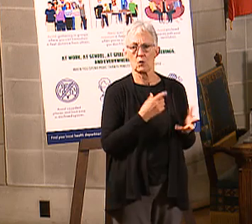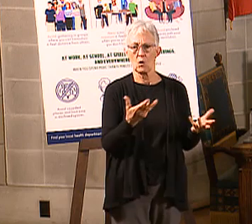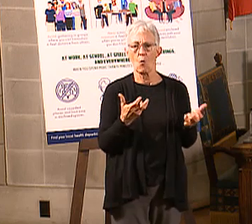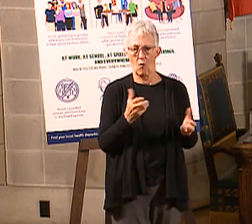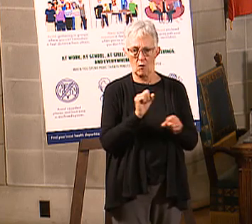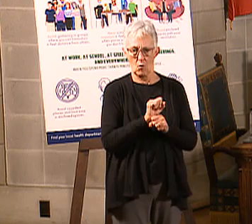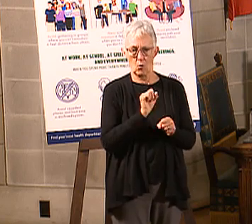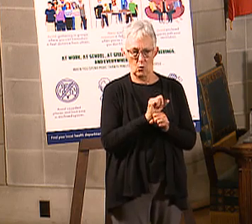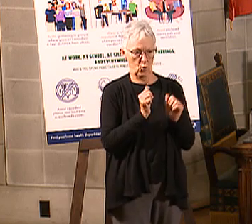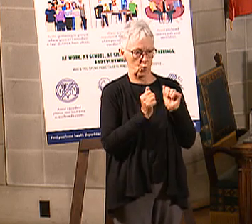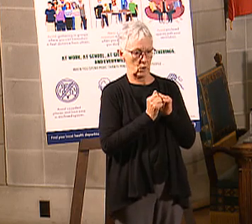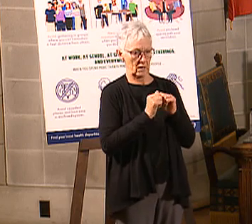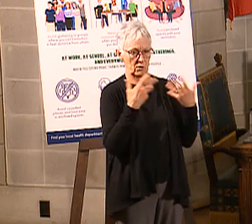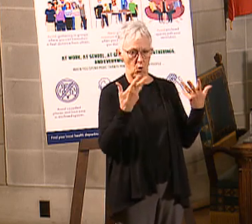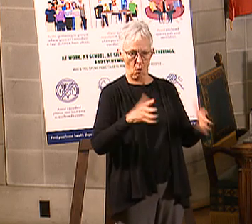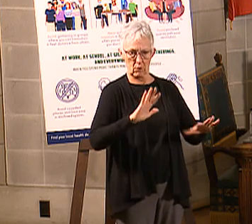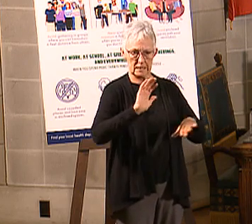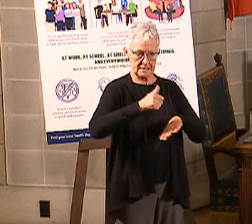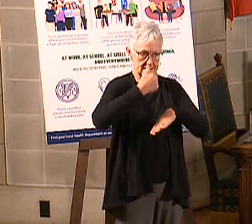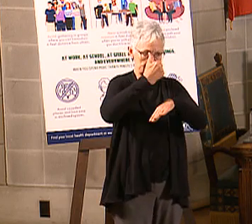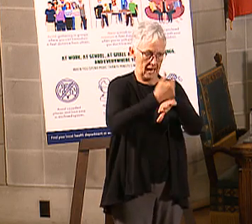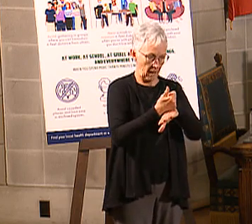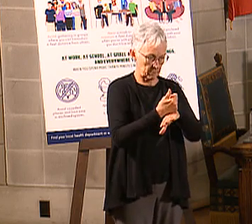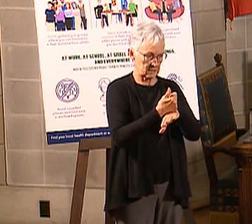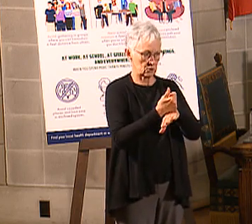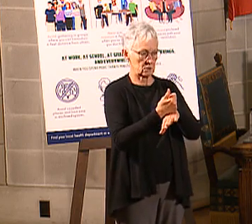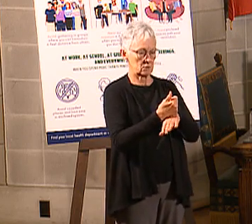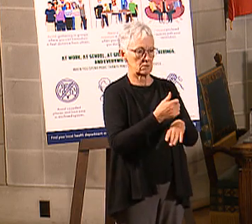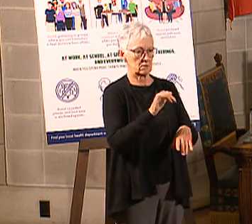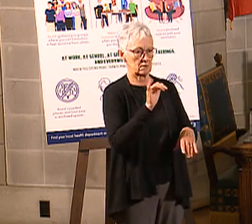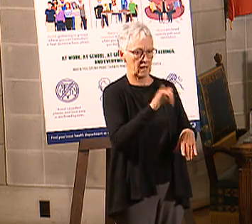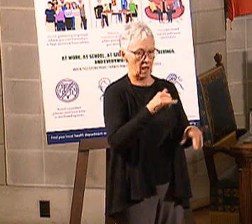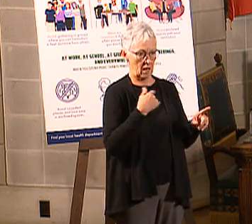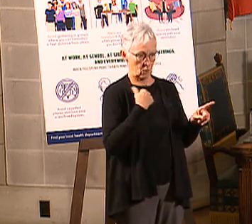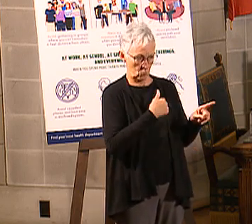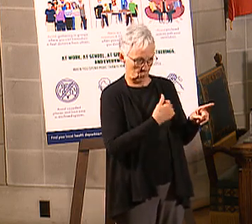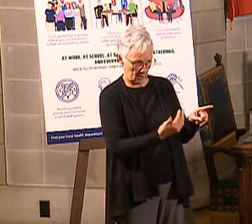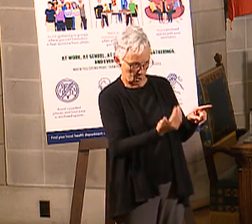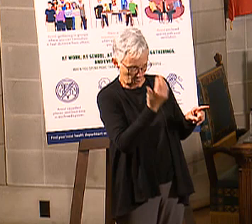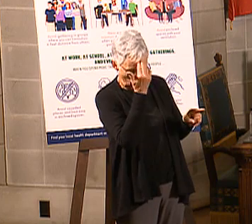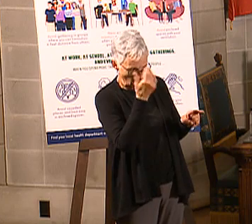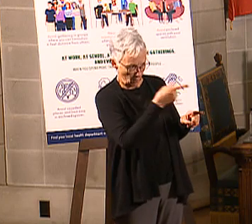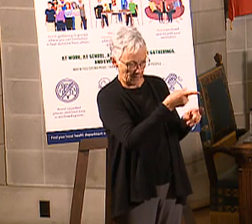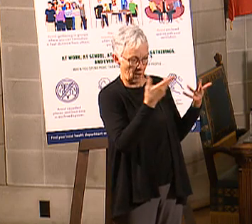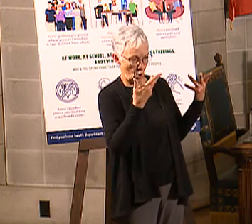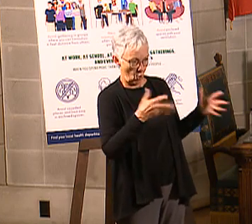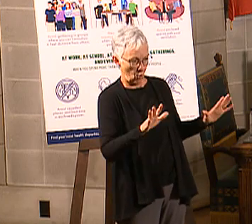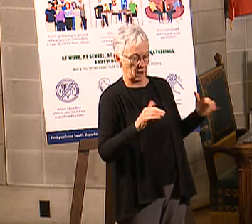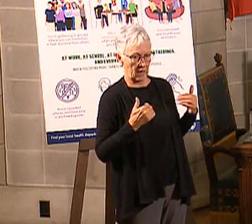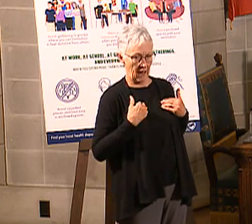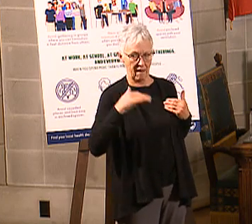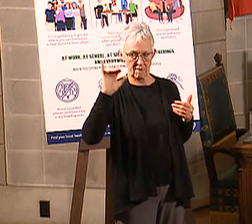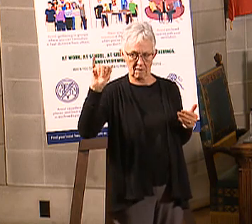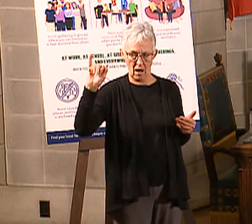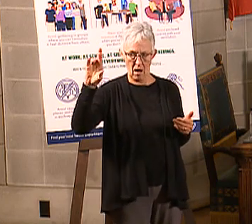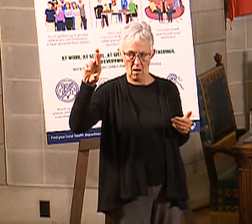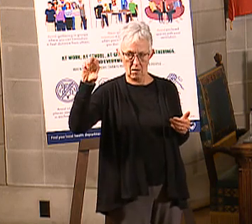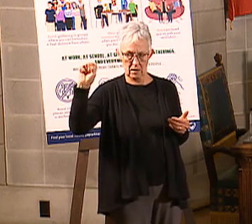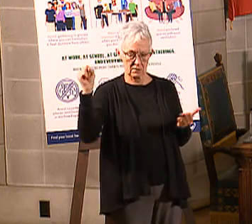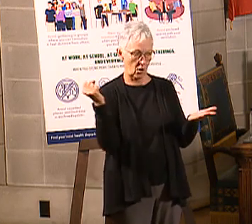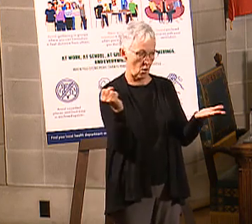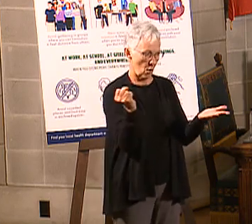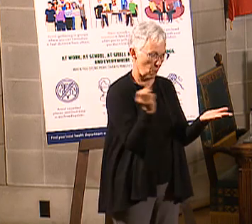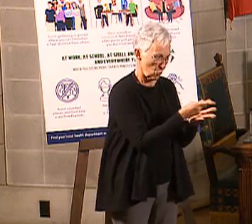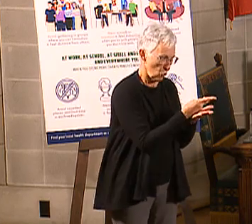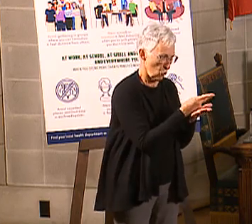-respected, known entities that have either received that formal IRS seal of approval or are deemed to